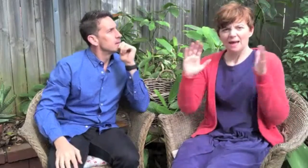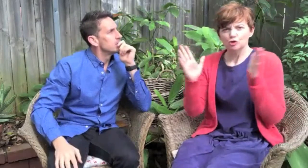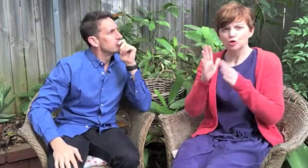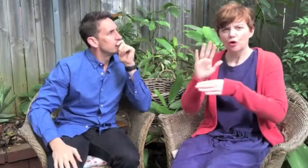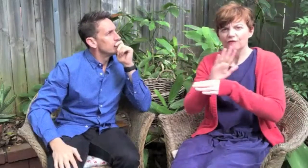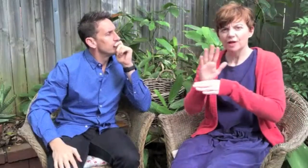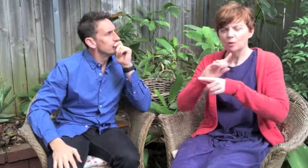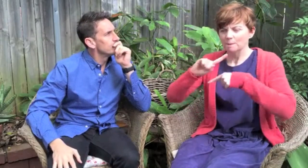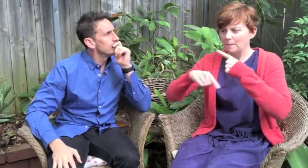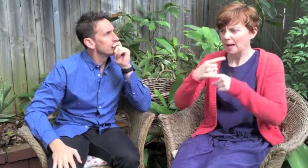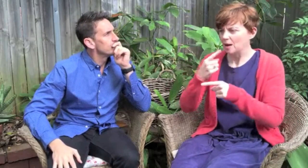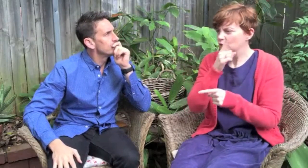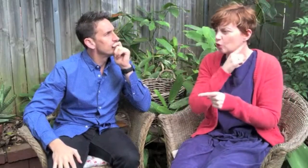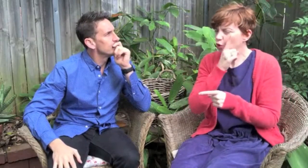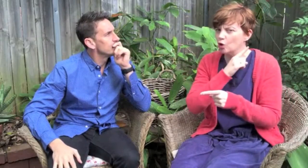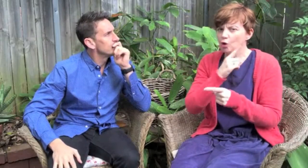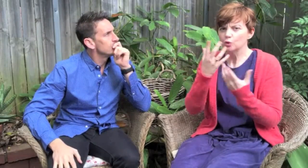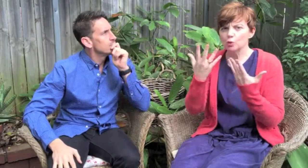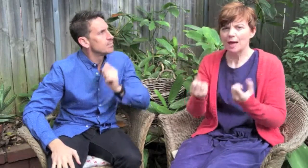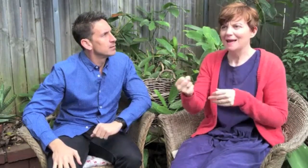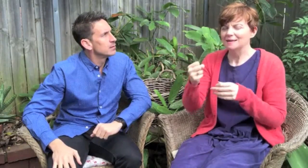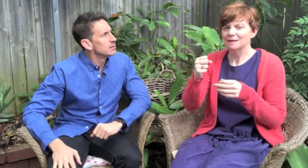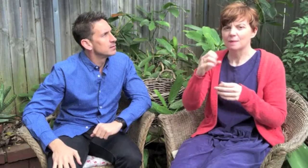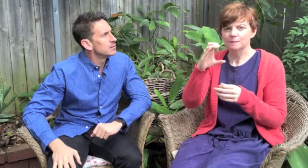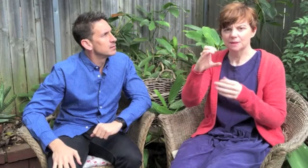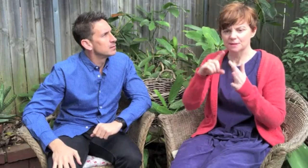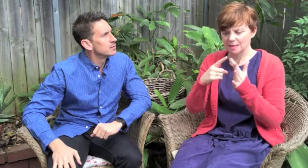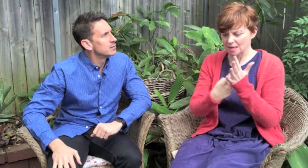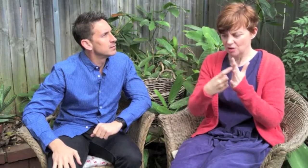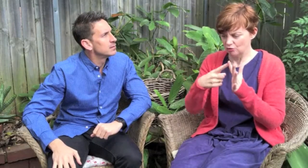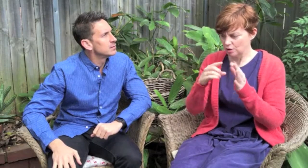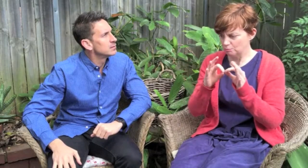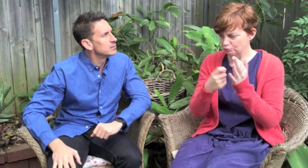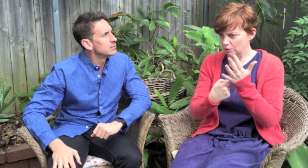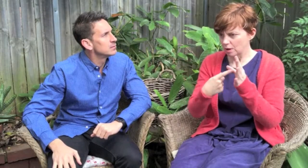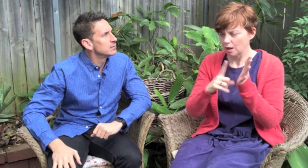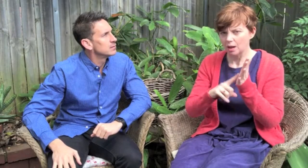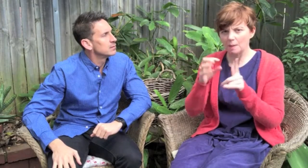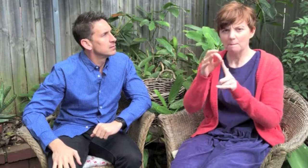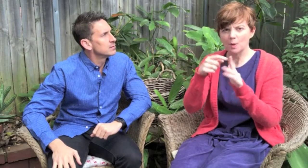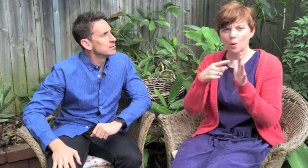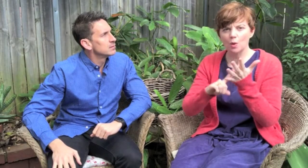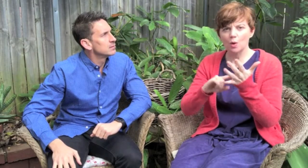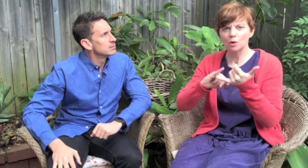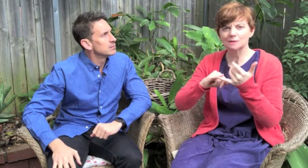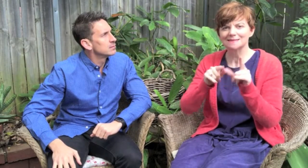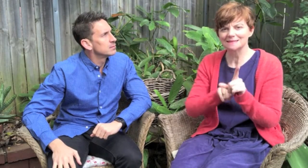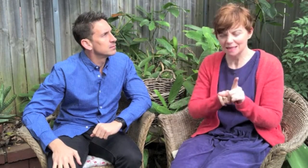Well, yeah, I'm making a short film about a girl who has cerebral palsy and